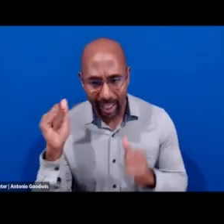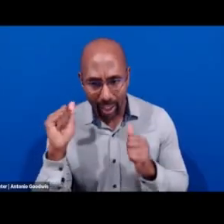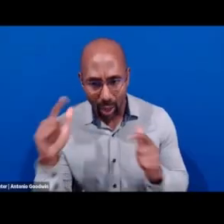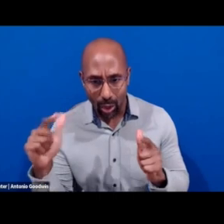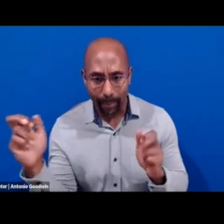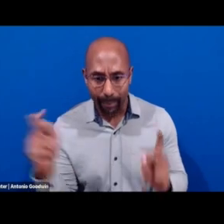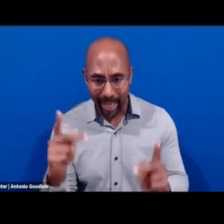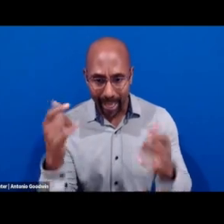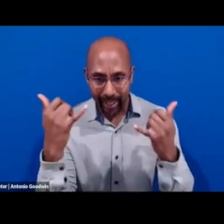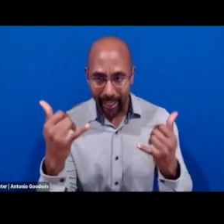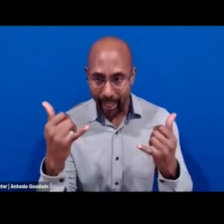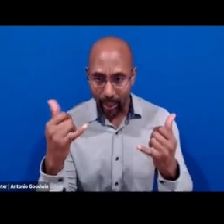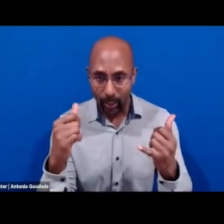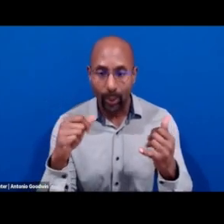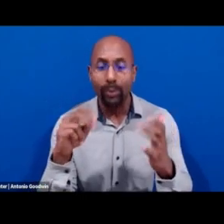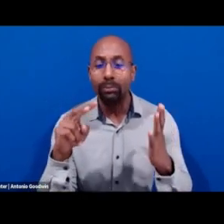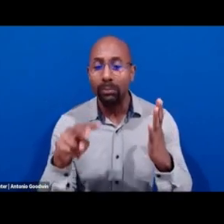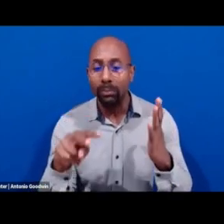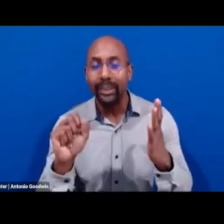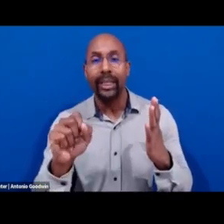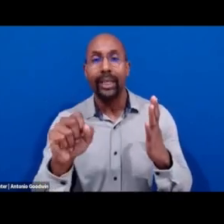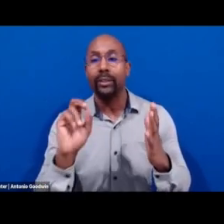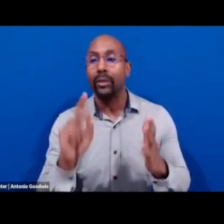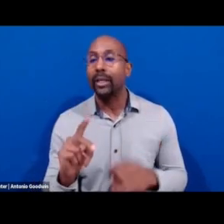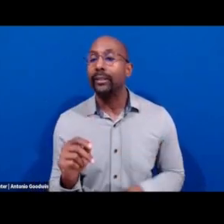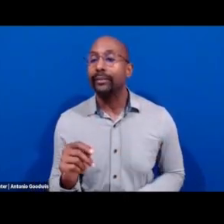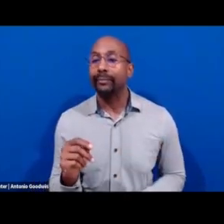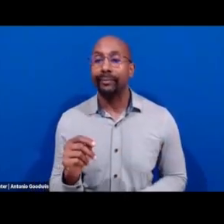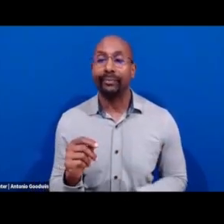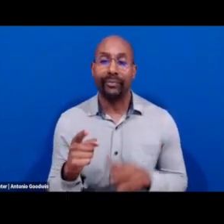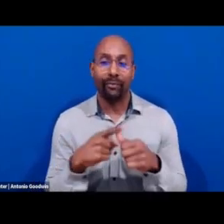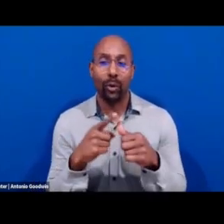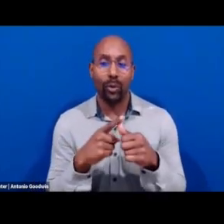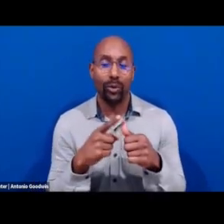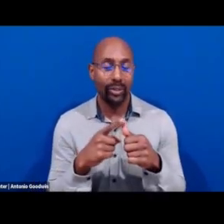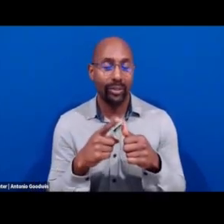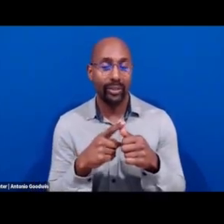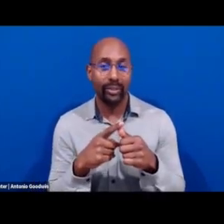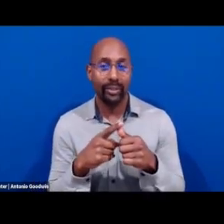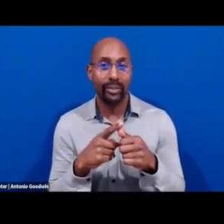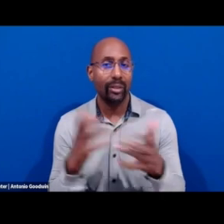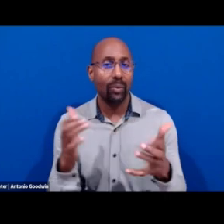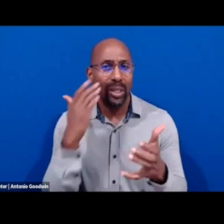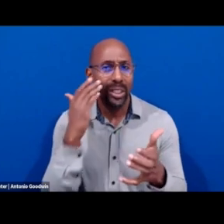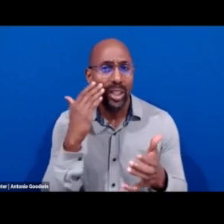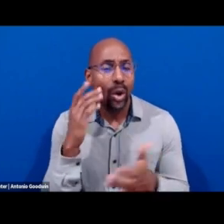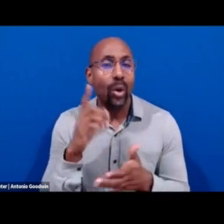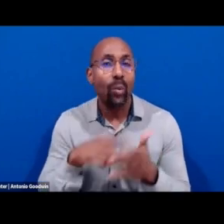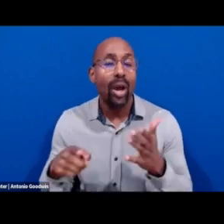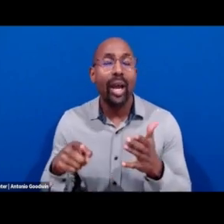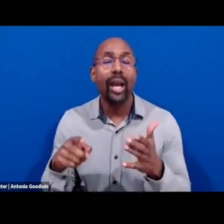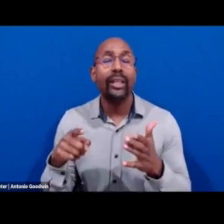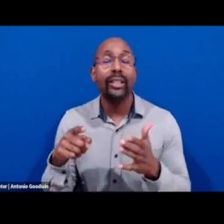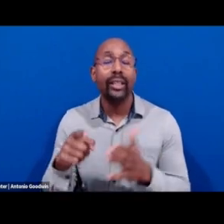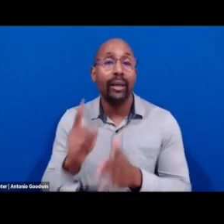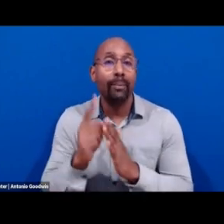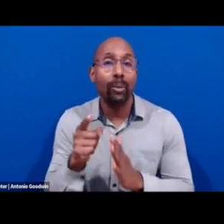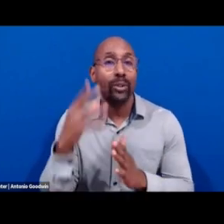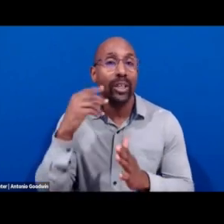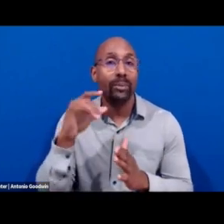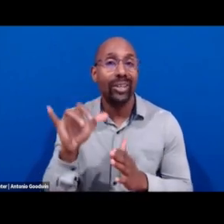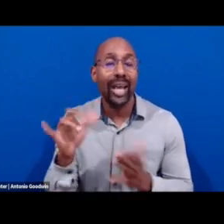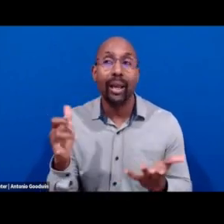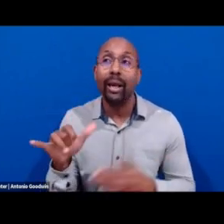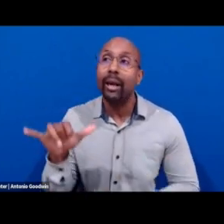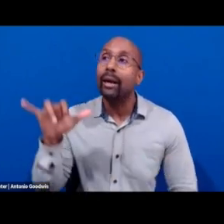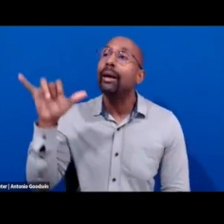I wanted to take a second. Well, one, um, what, what aha moments, what reflections, uh, questions,